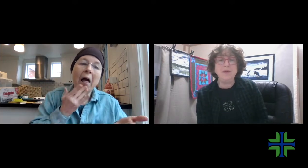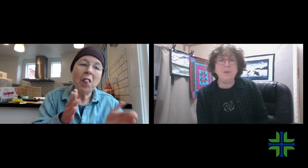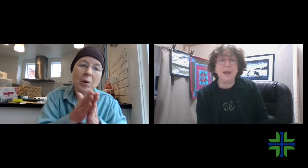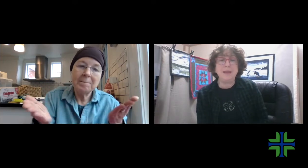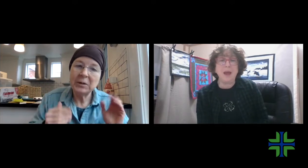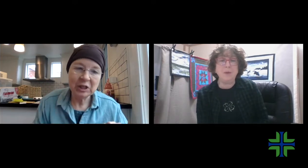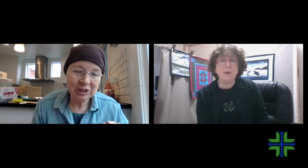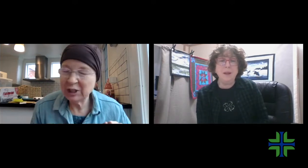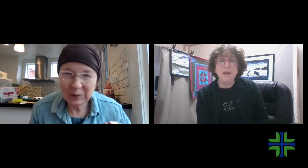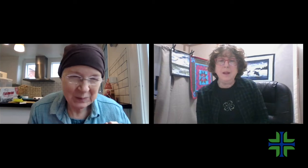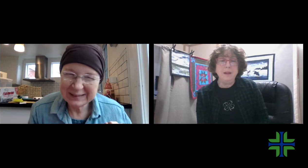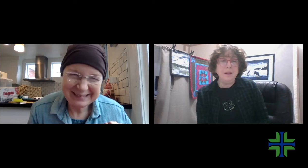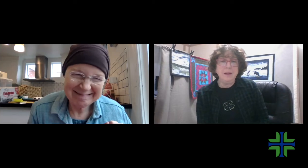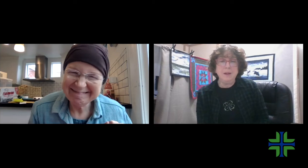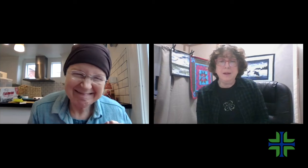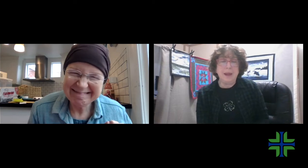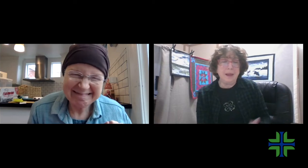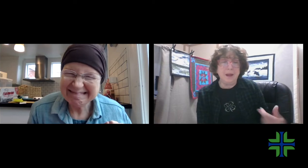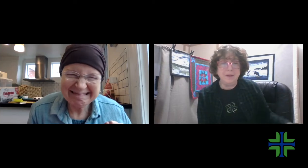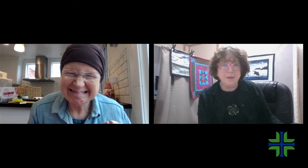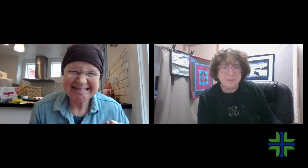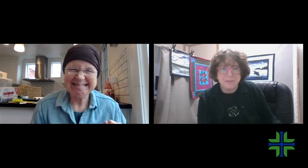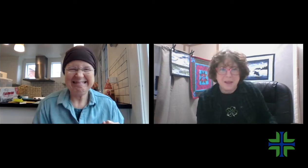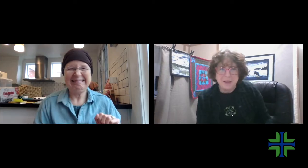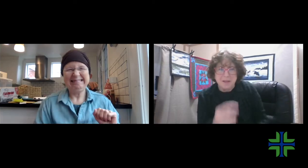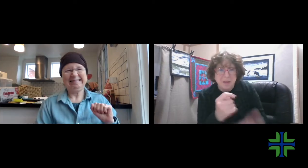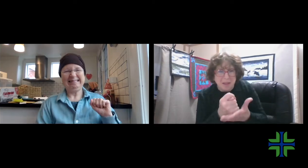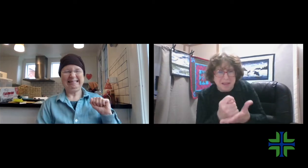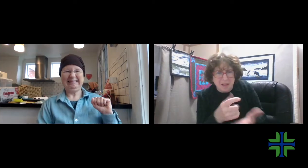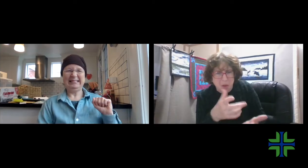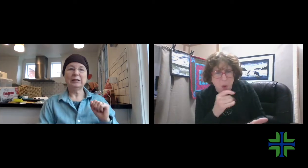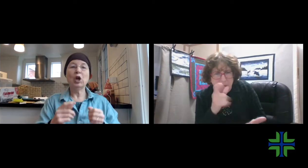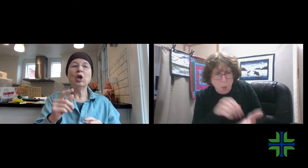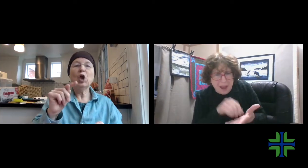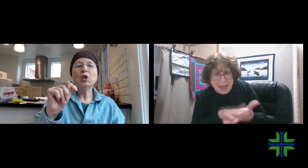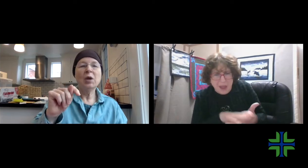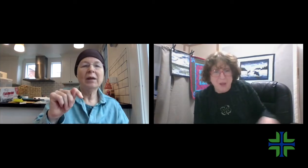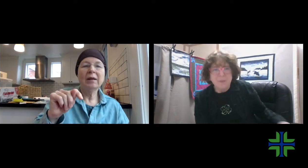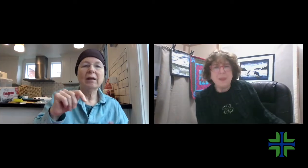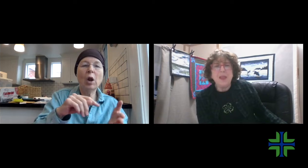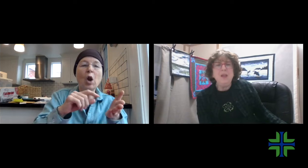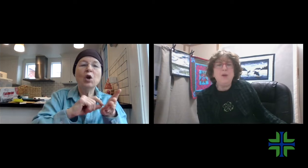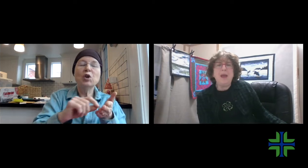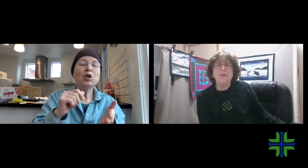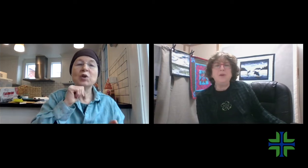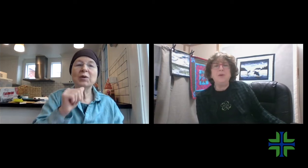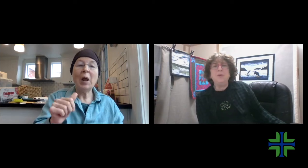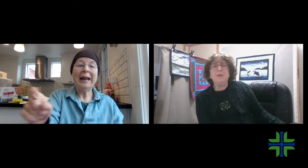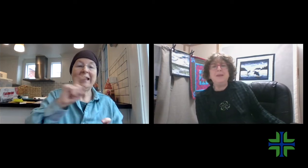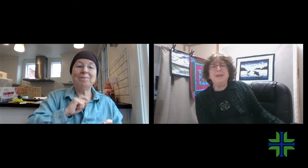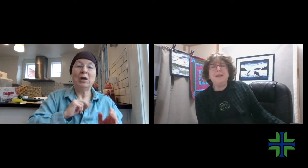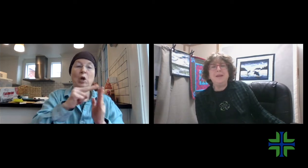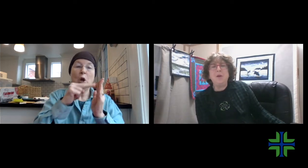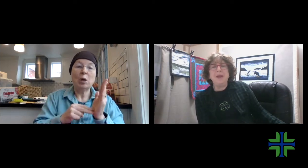you don't have to write down like, you don't have